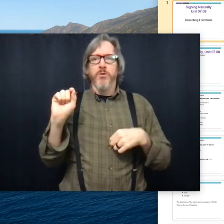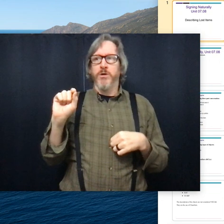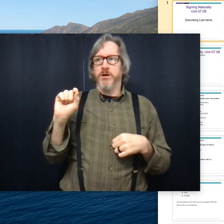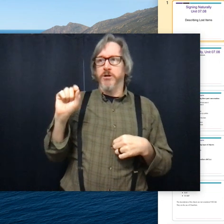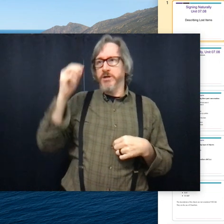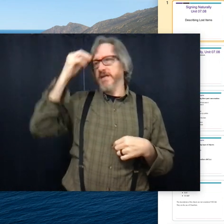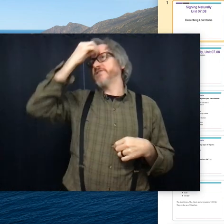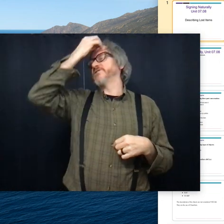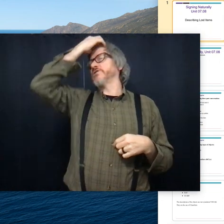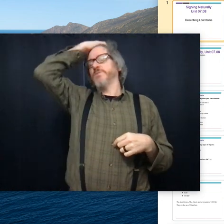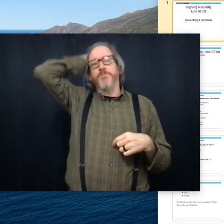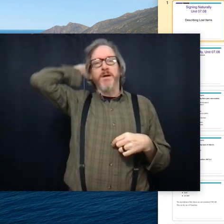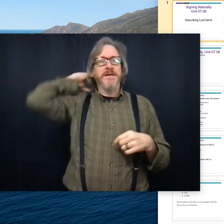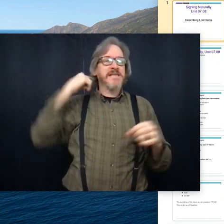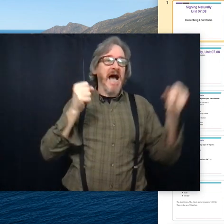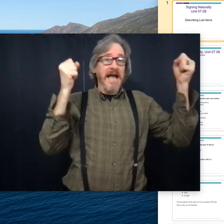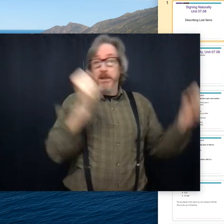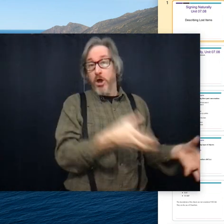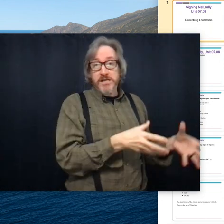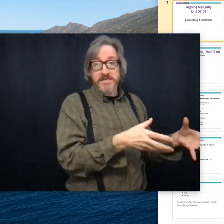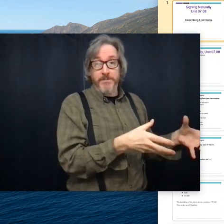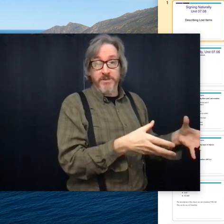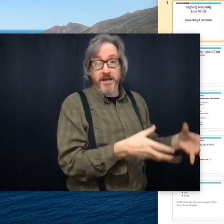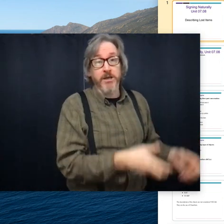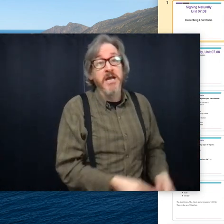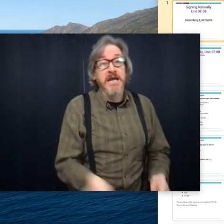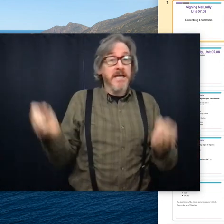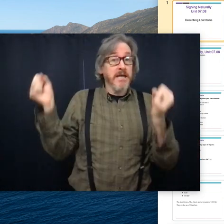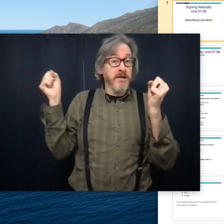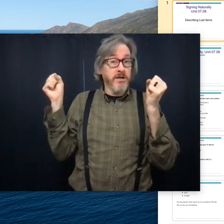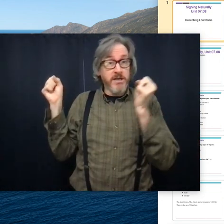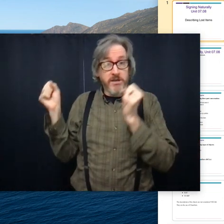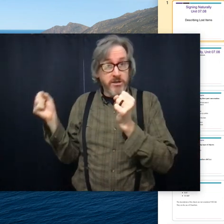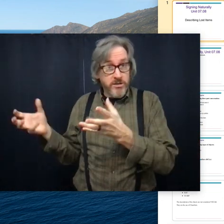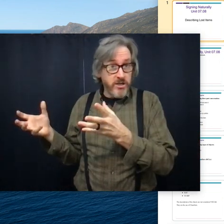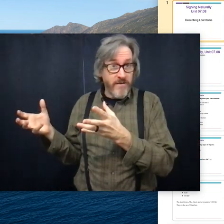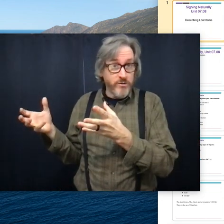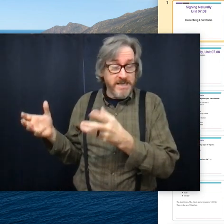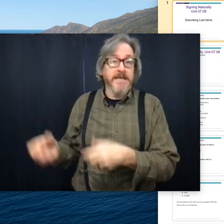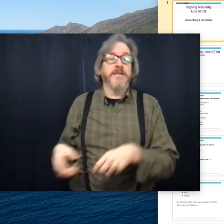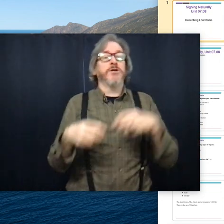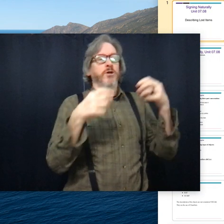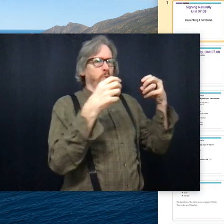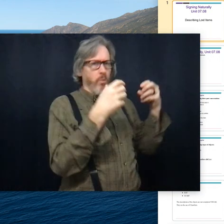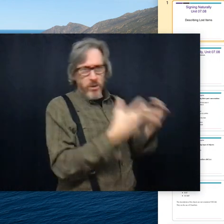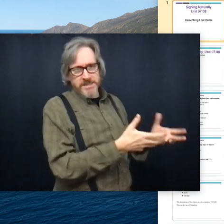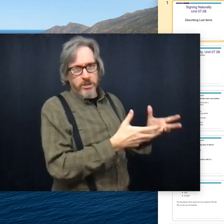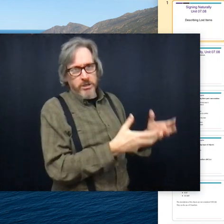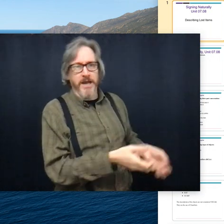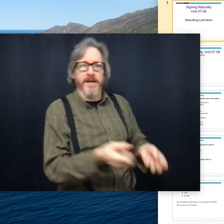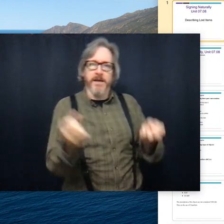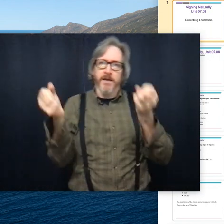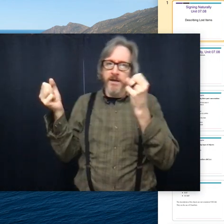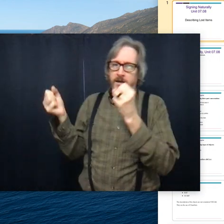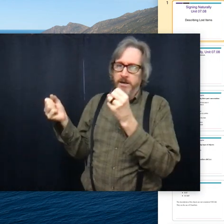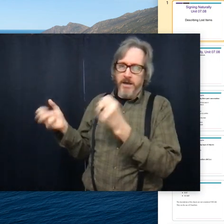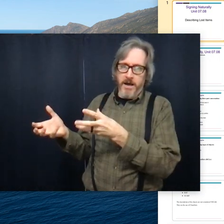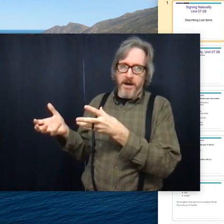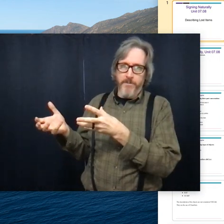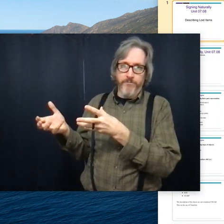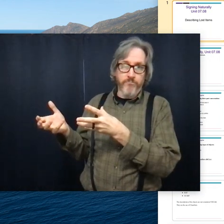where it starts with the premise, I lost something. Have you seen it? What's it look like?